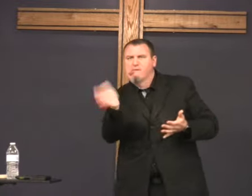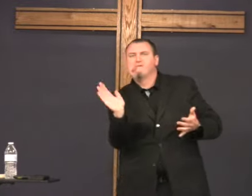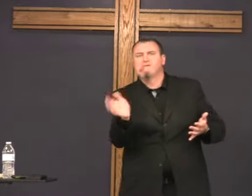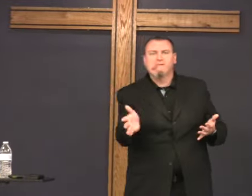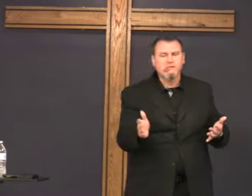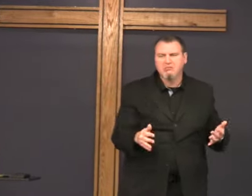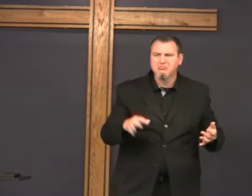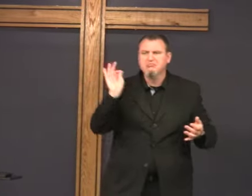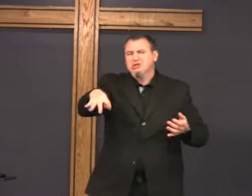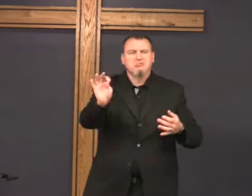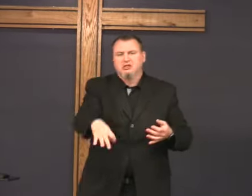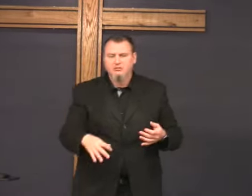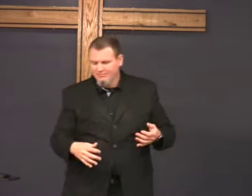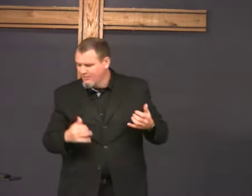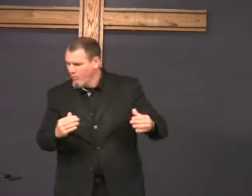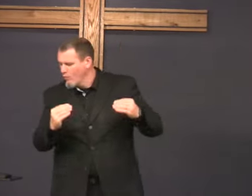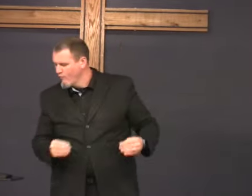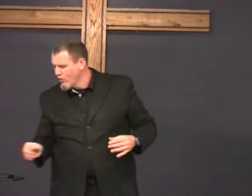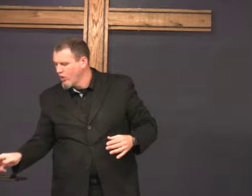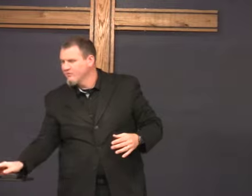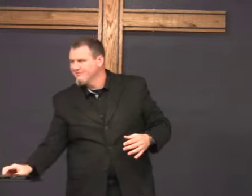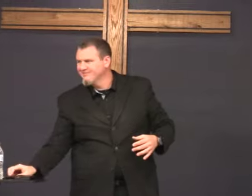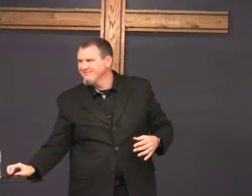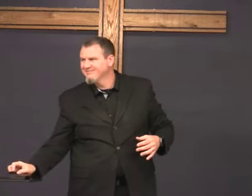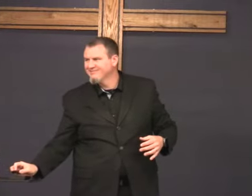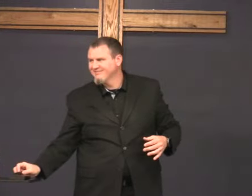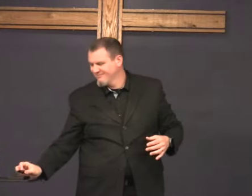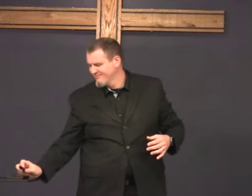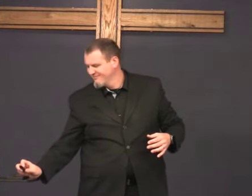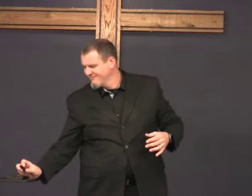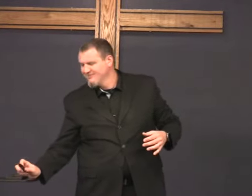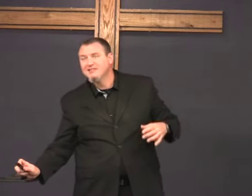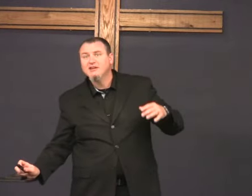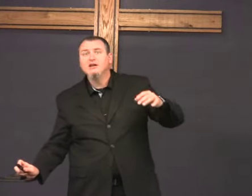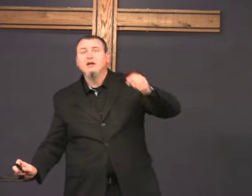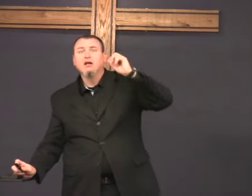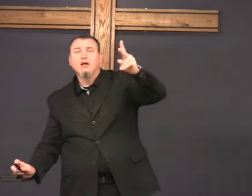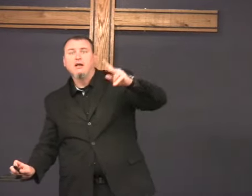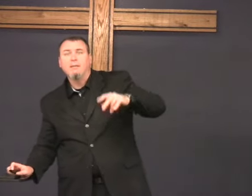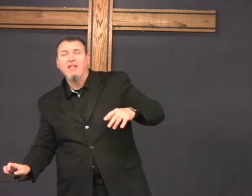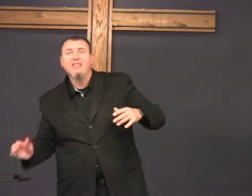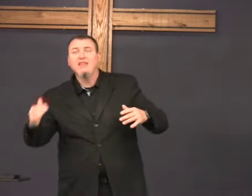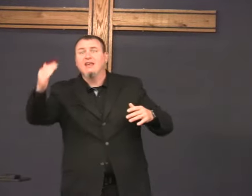I'm going to stop lecturing over this is not a sermon that's later